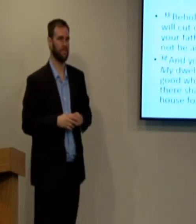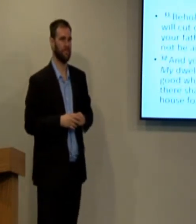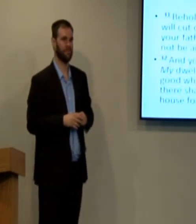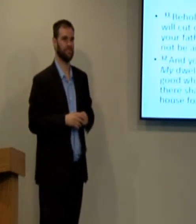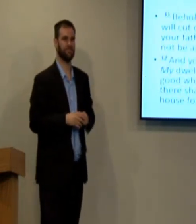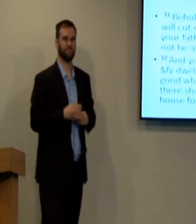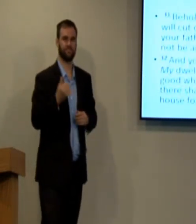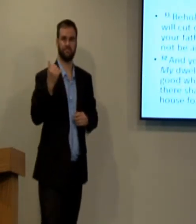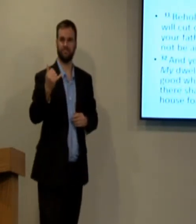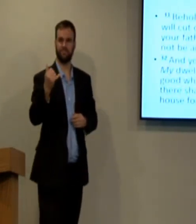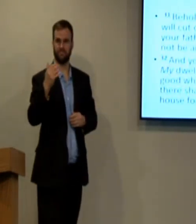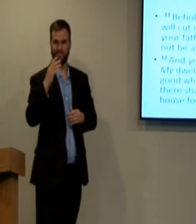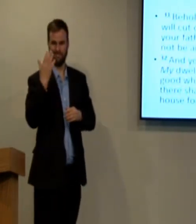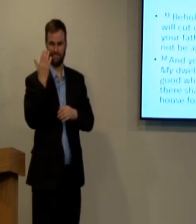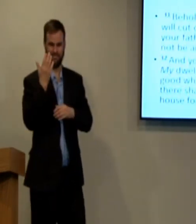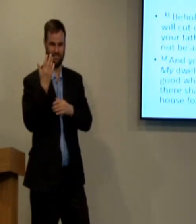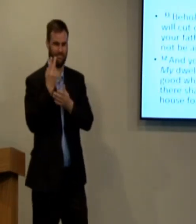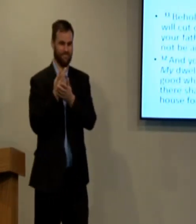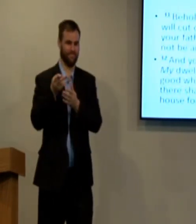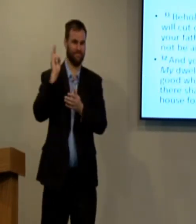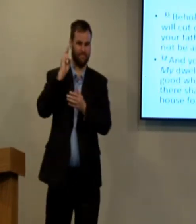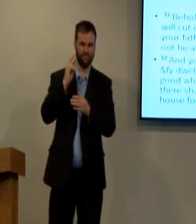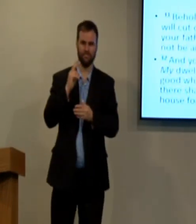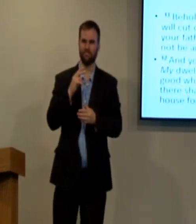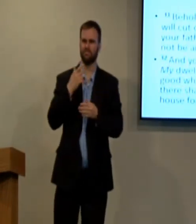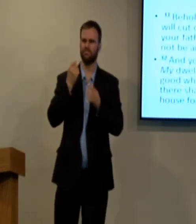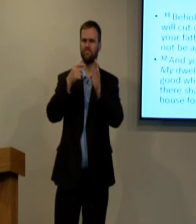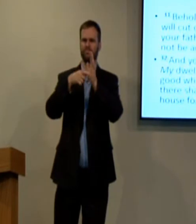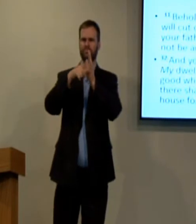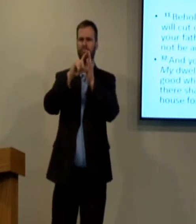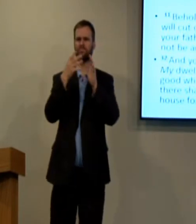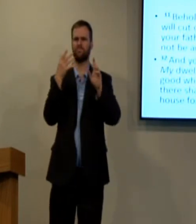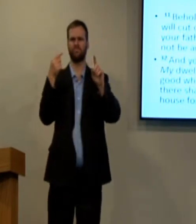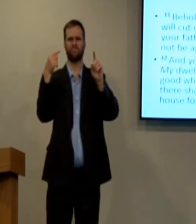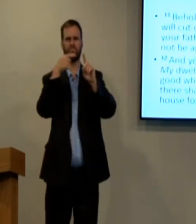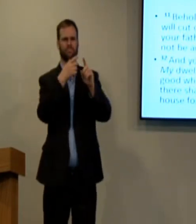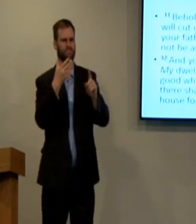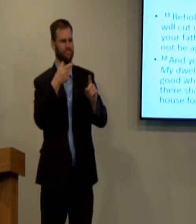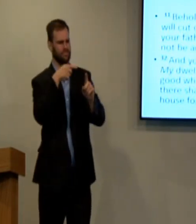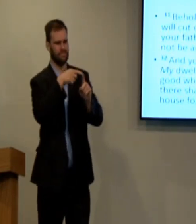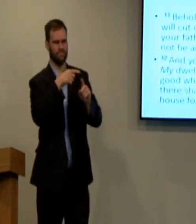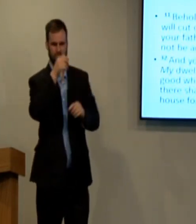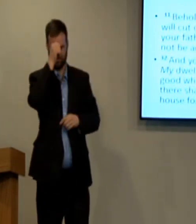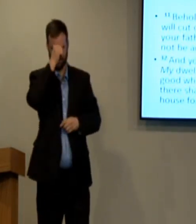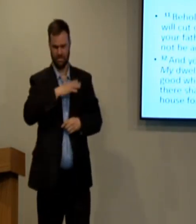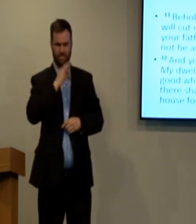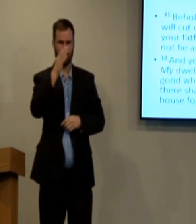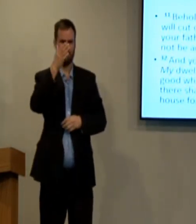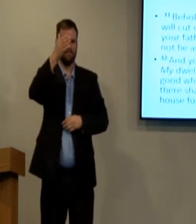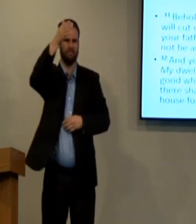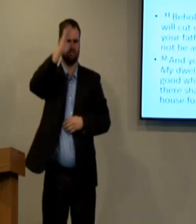And it's this concept of not knowing the Lord Yahweh. So two weeks ago, I just want to do a quick review of what we talked about.